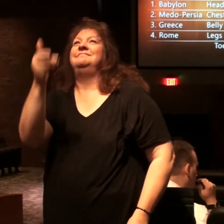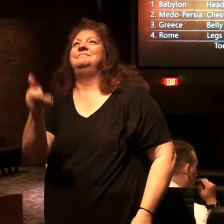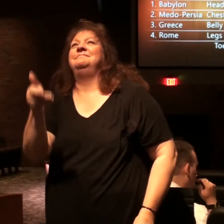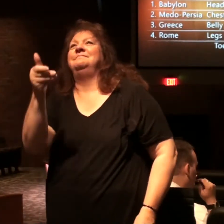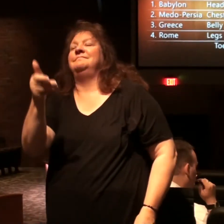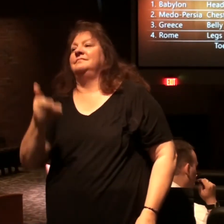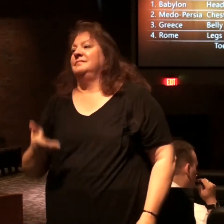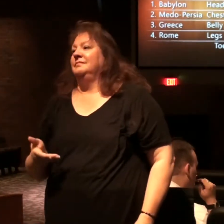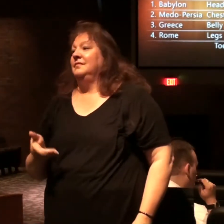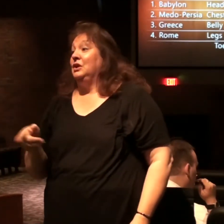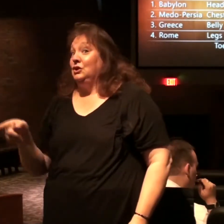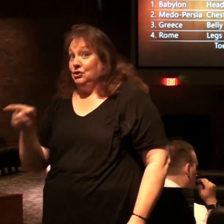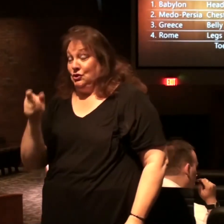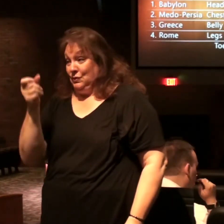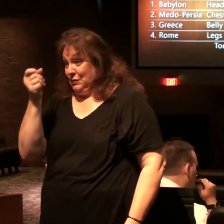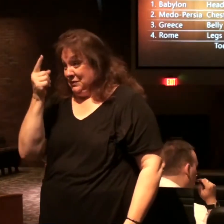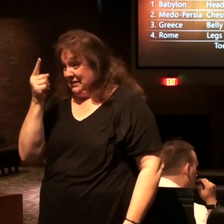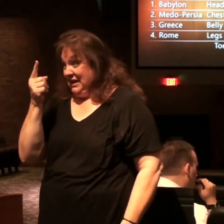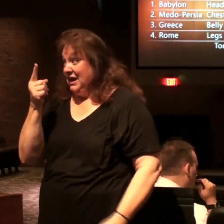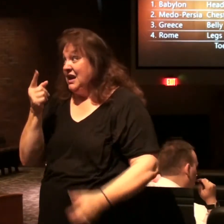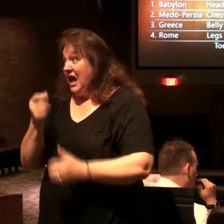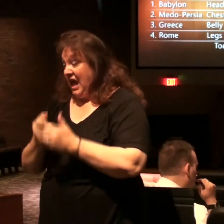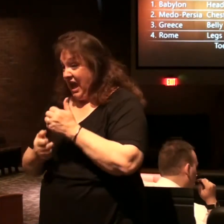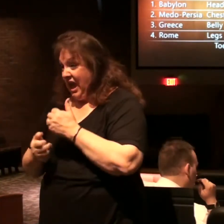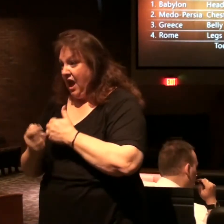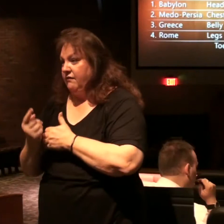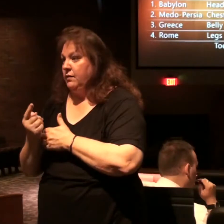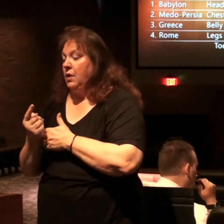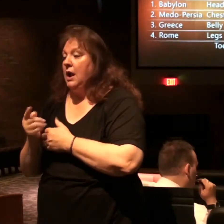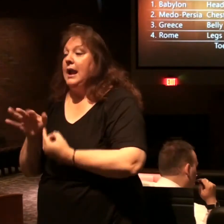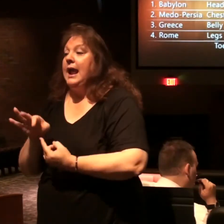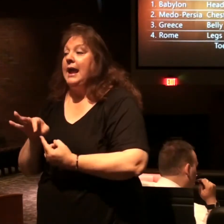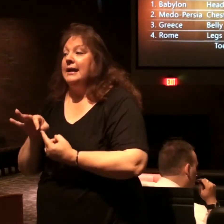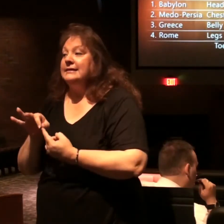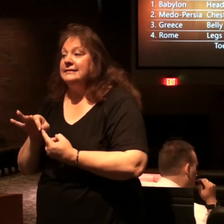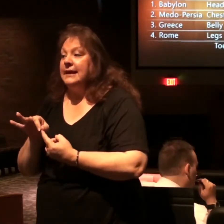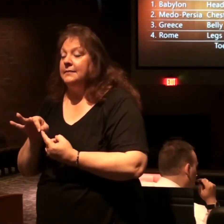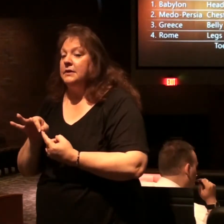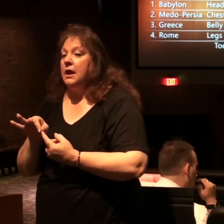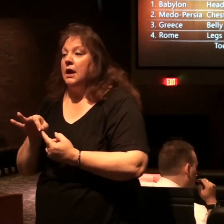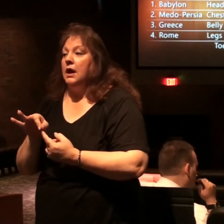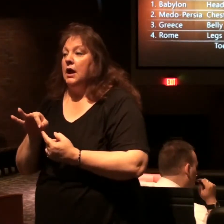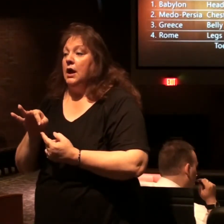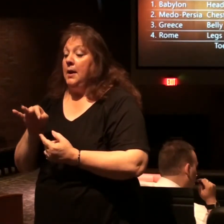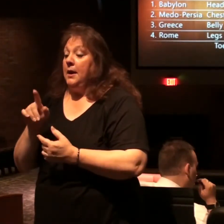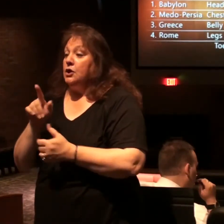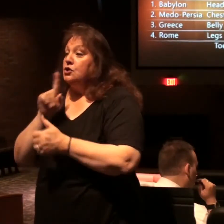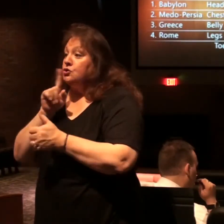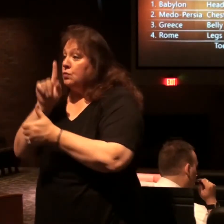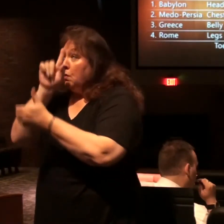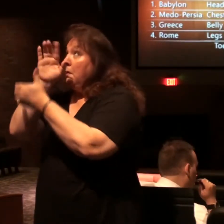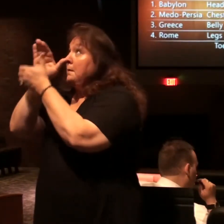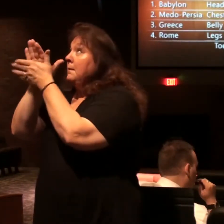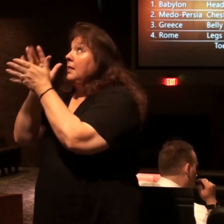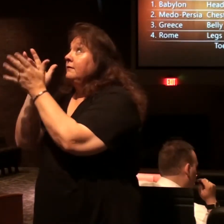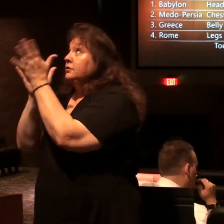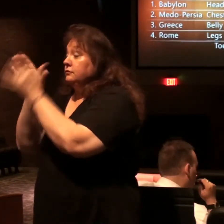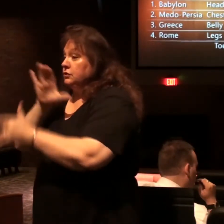you know you realize everybody but born again Christians are in agreement